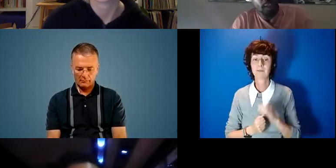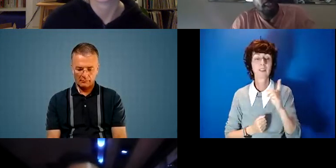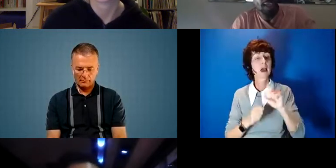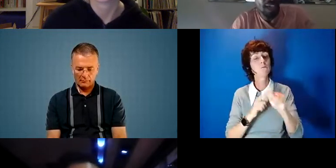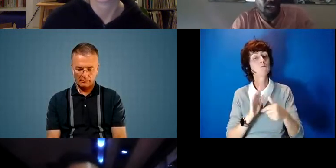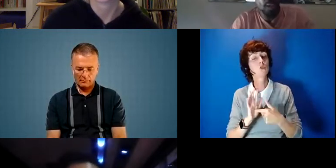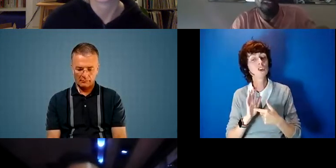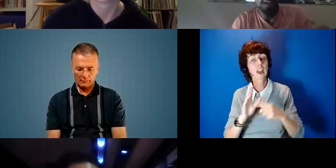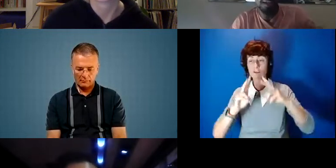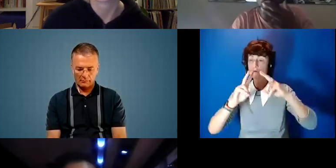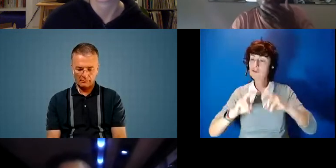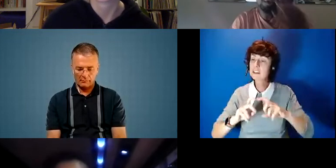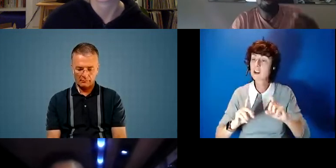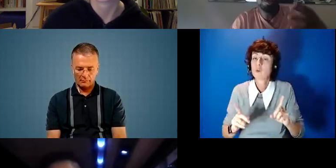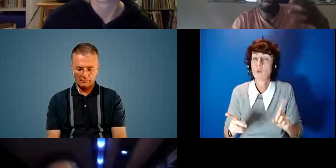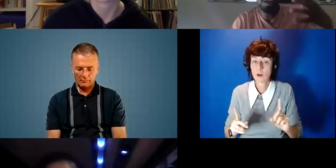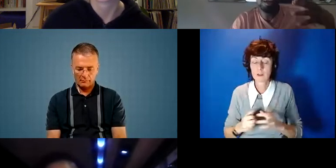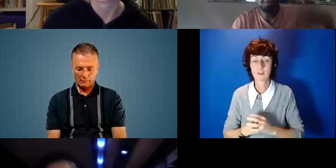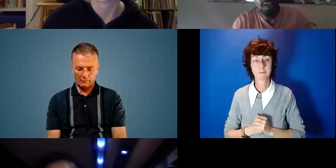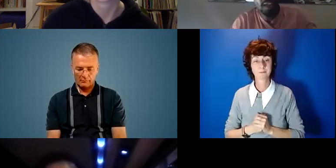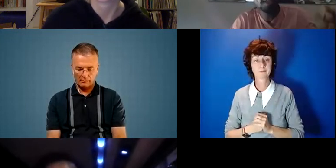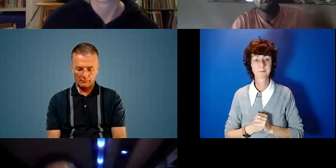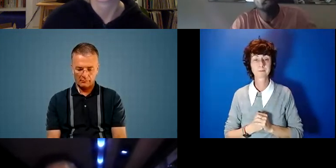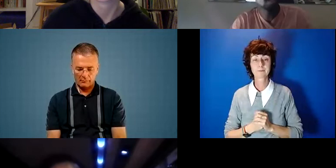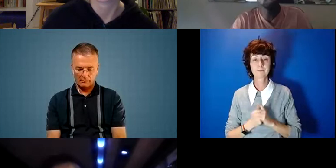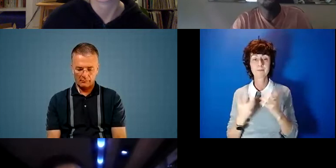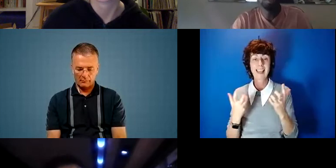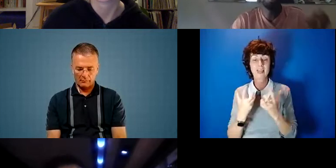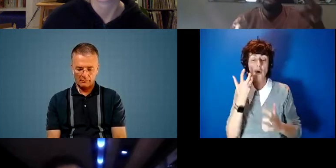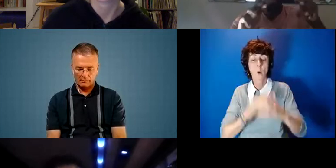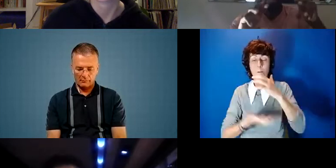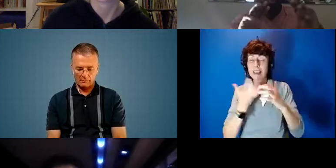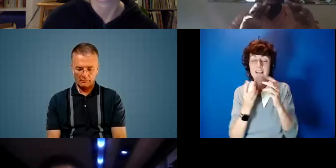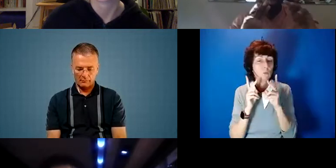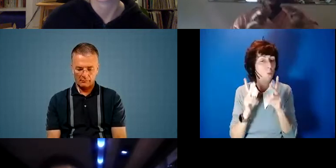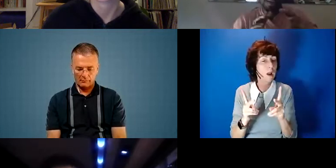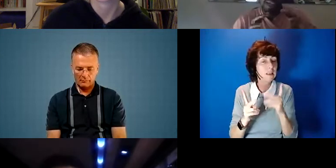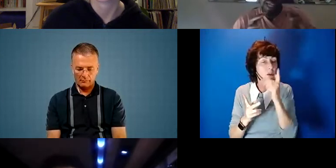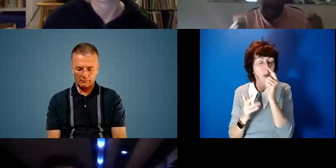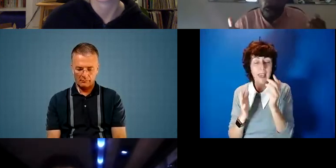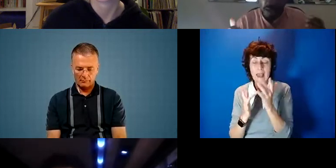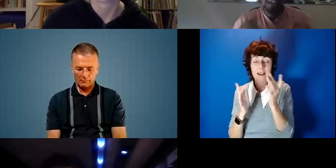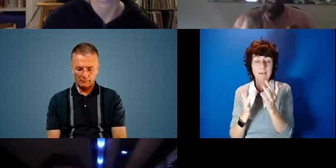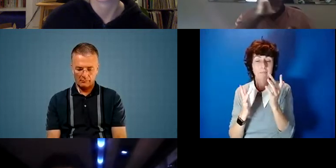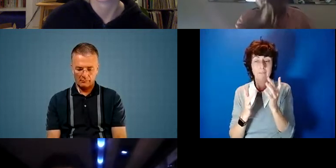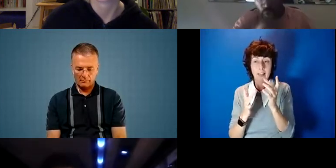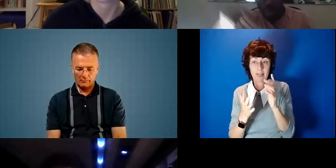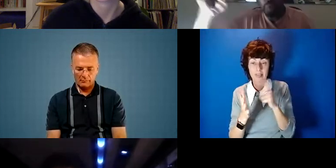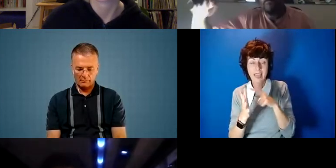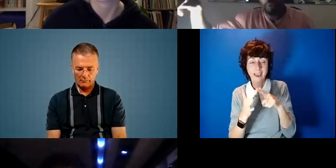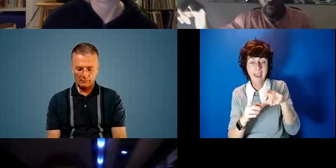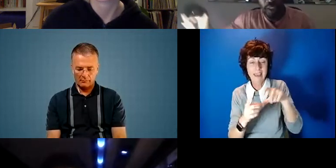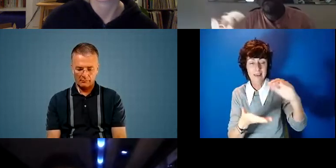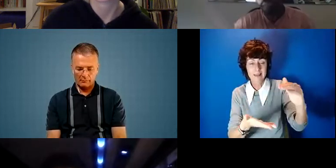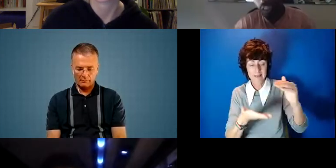been looking at how at the at the various sophisticated and complicated ways through which this age that through